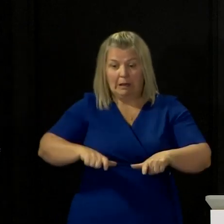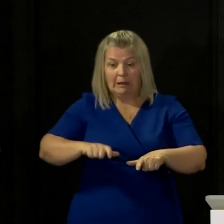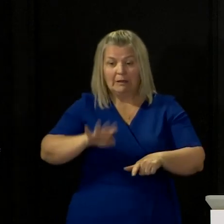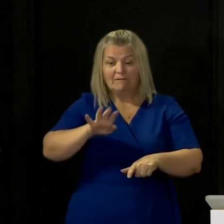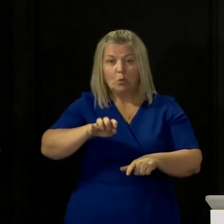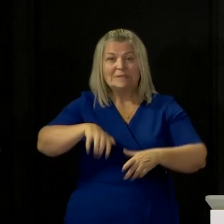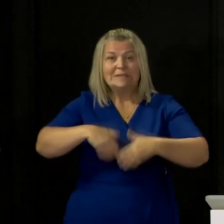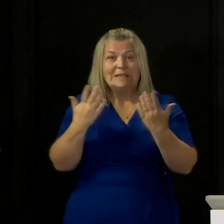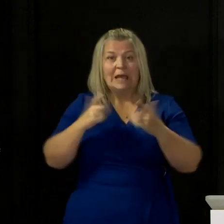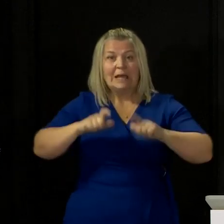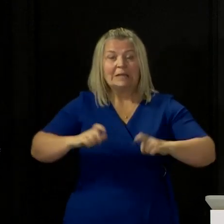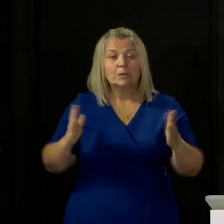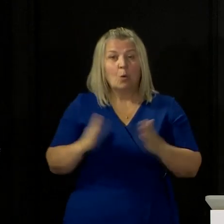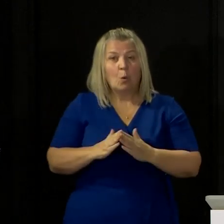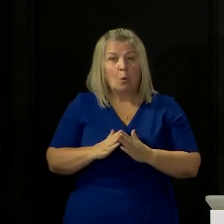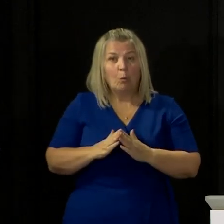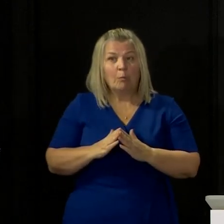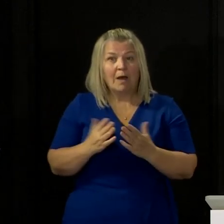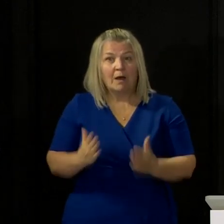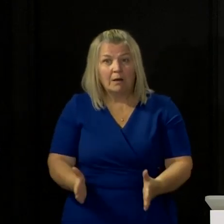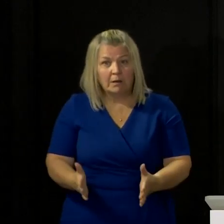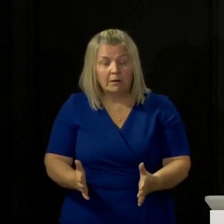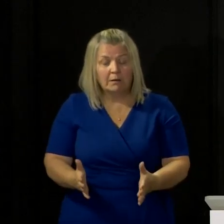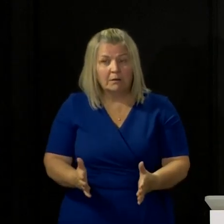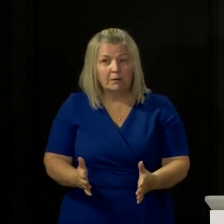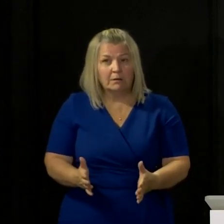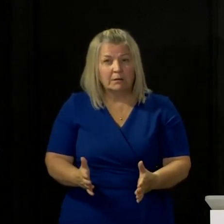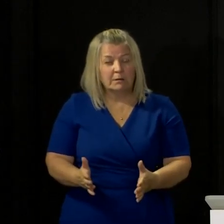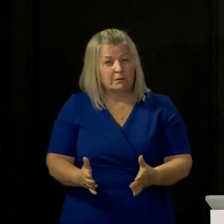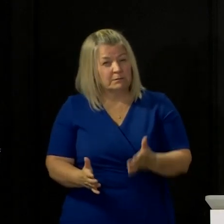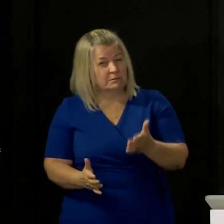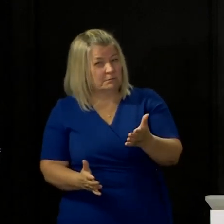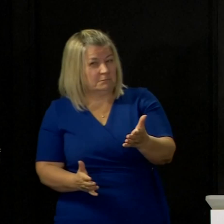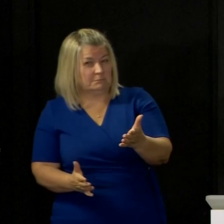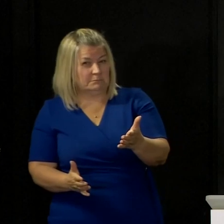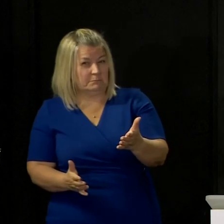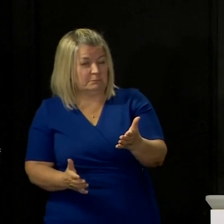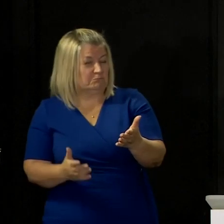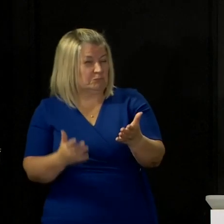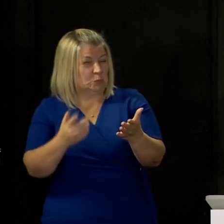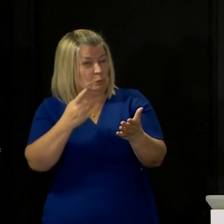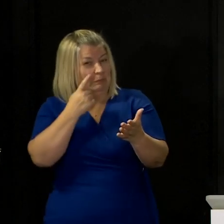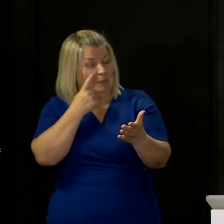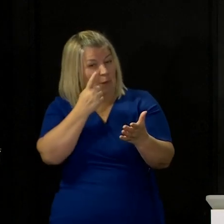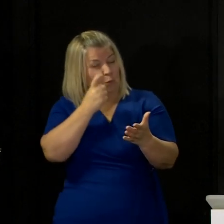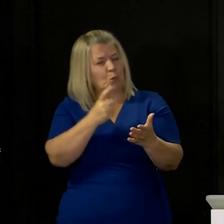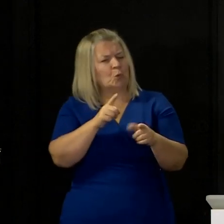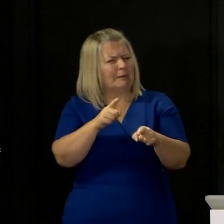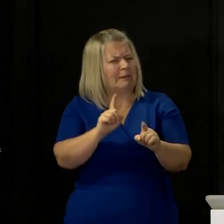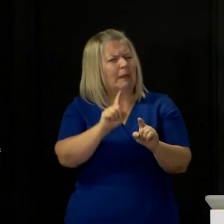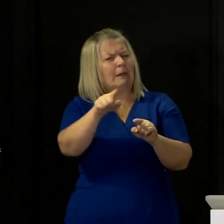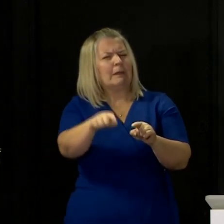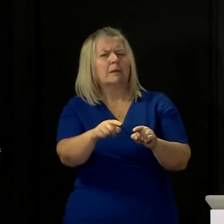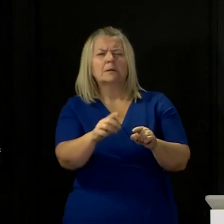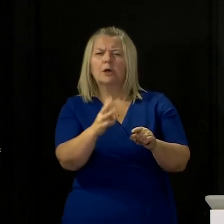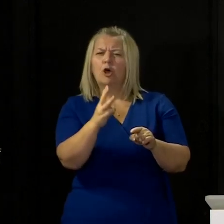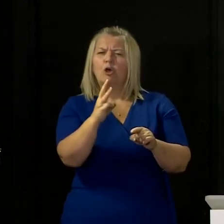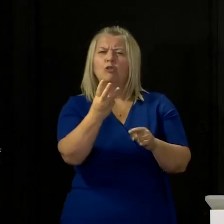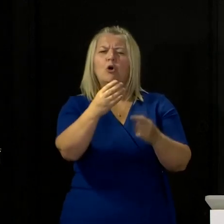people that they could get some kind of domestic holiday? As it stands, think phase three is when